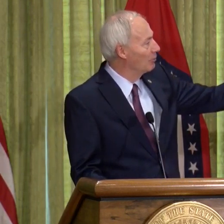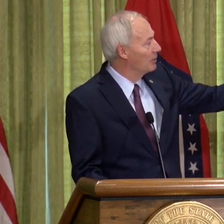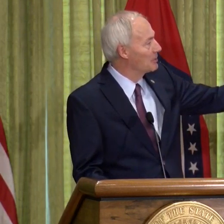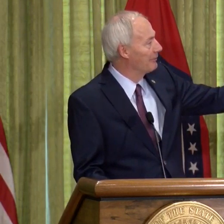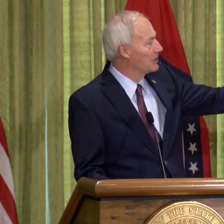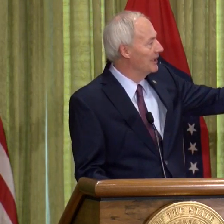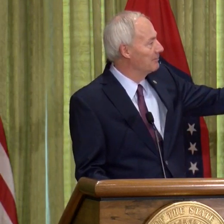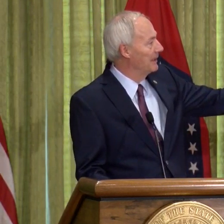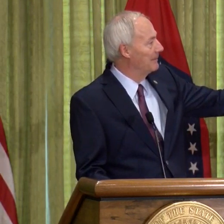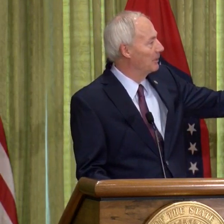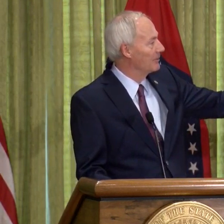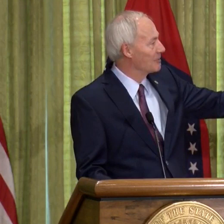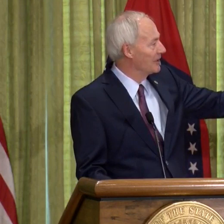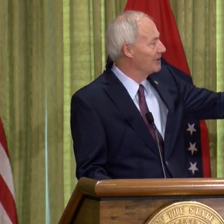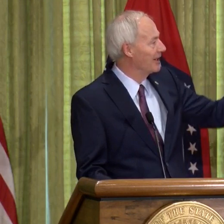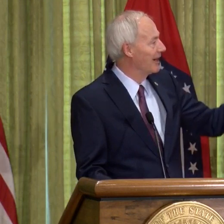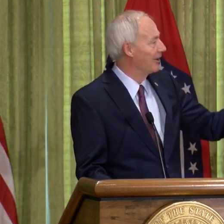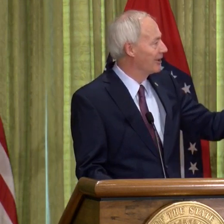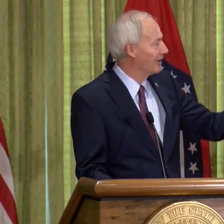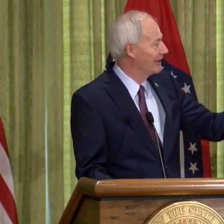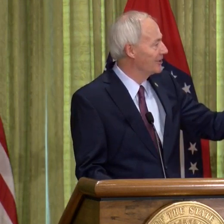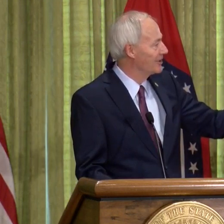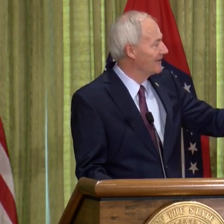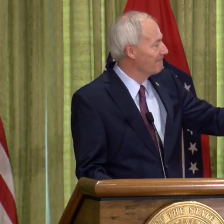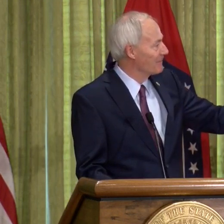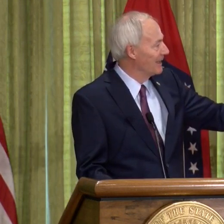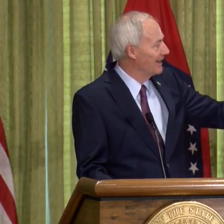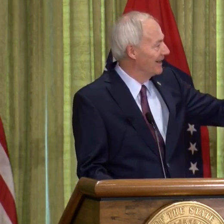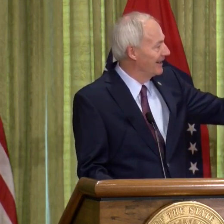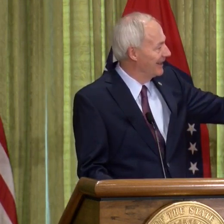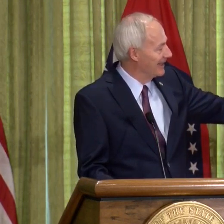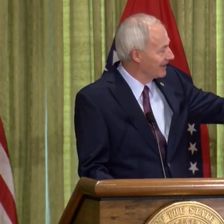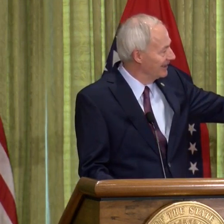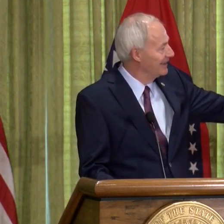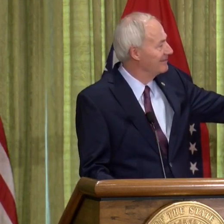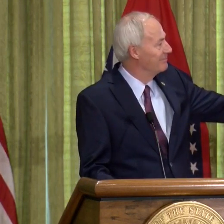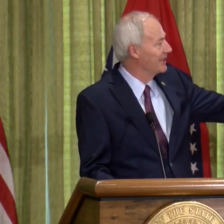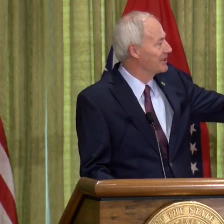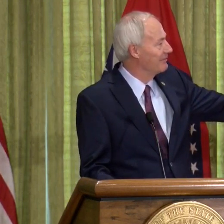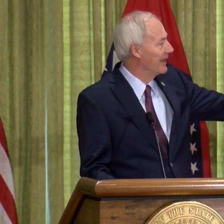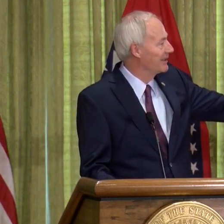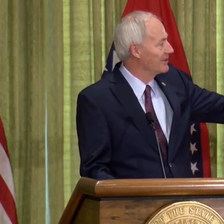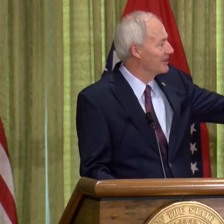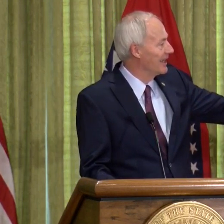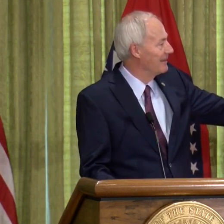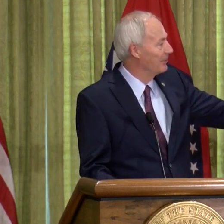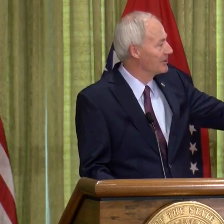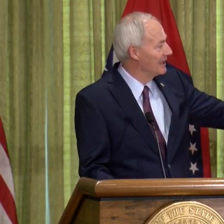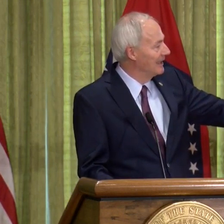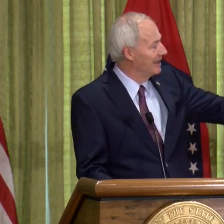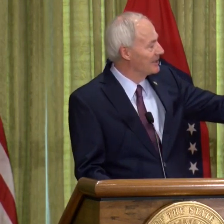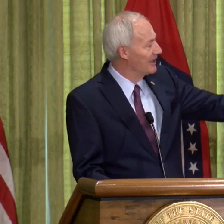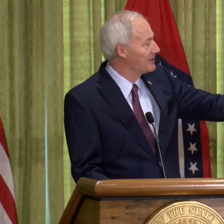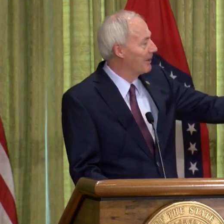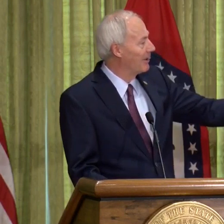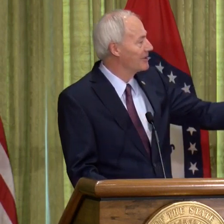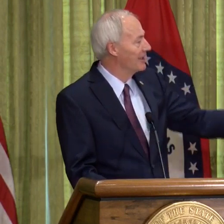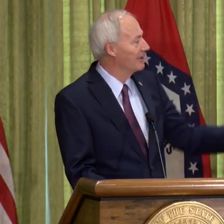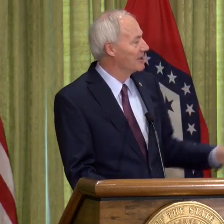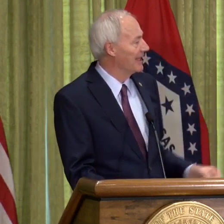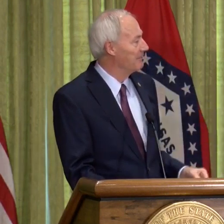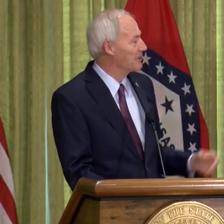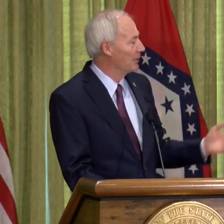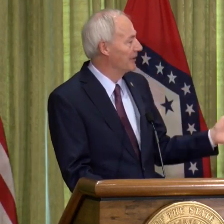No groups over 10 people. Senior hour courage. And clean disinfectants to tables. And it says